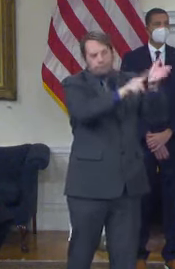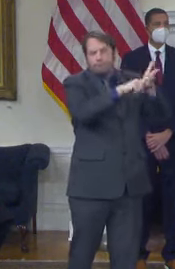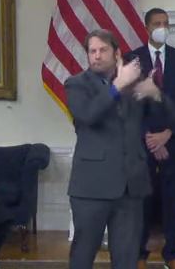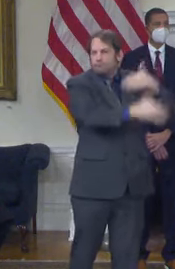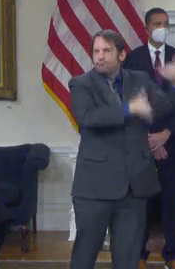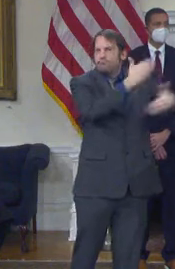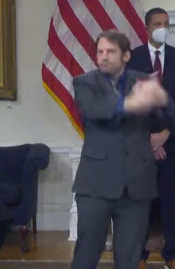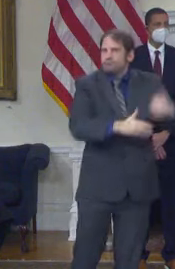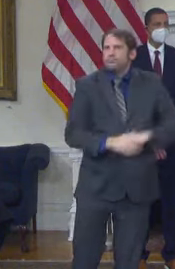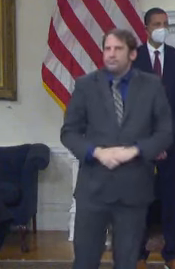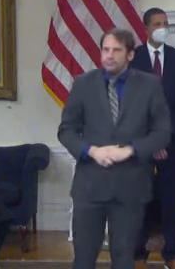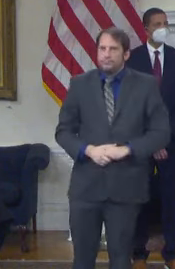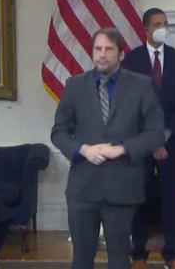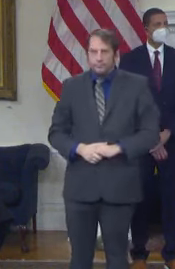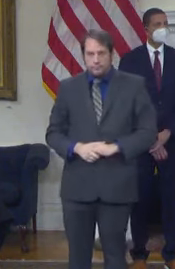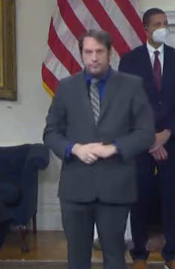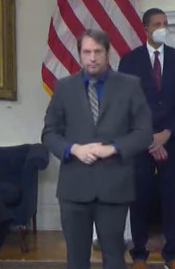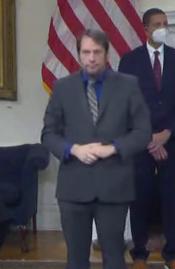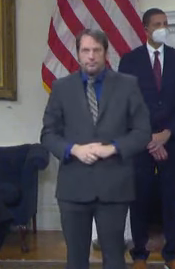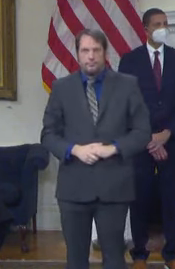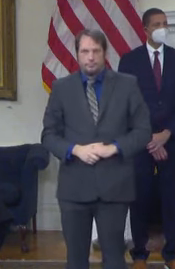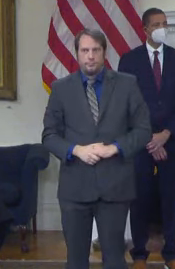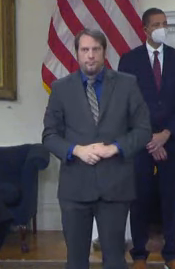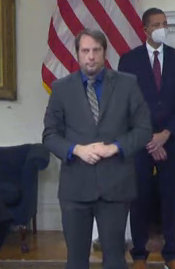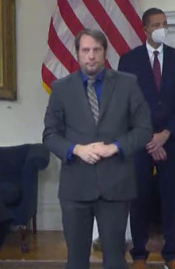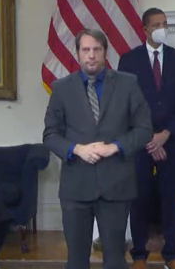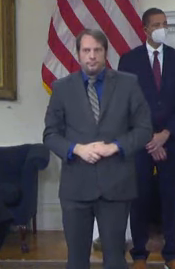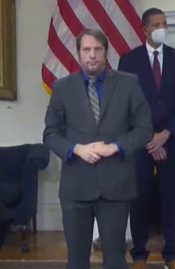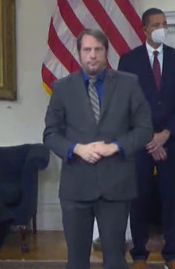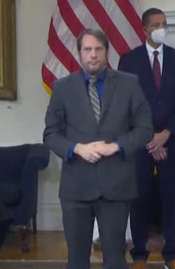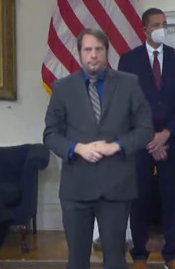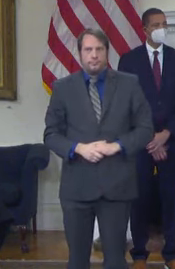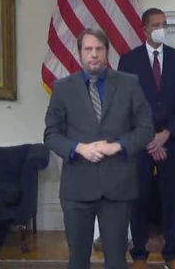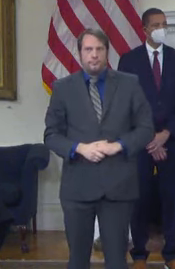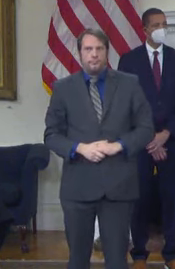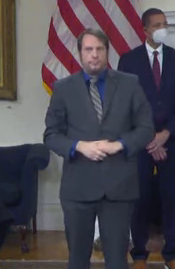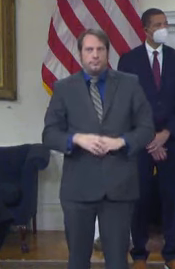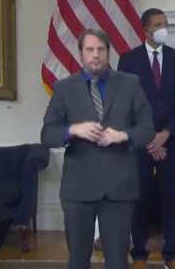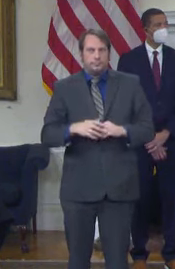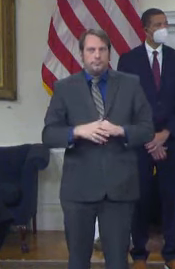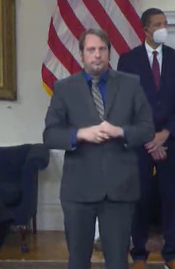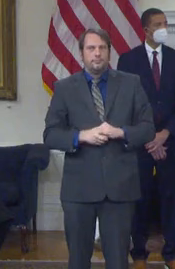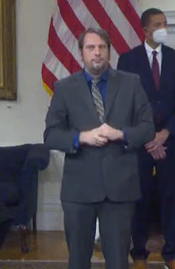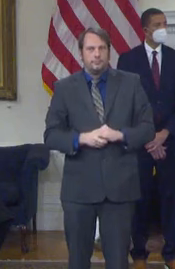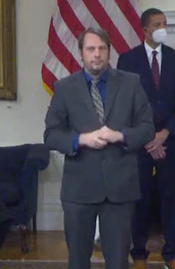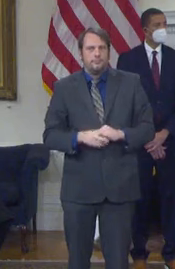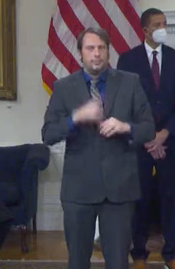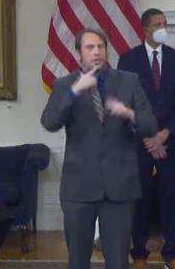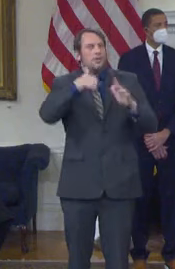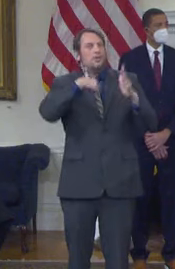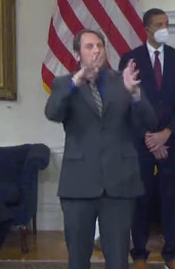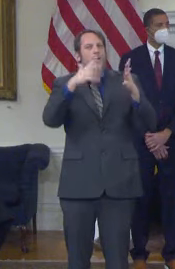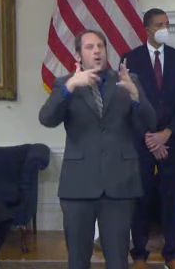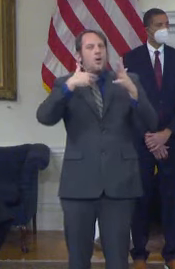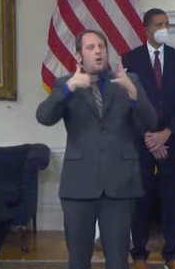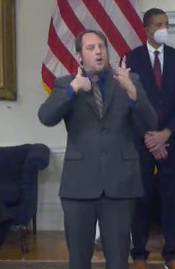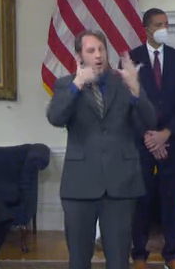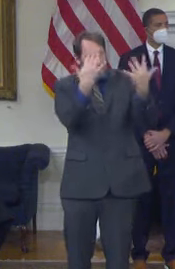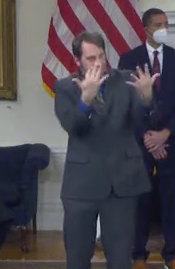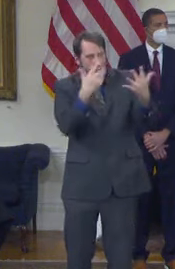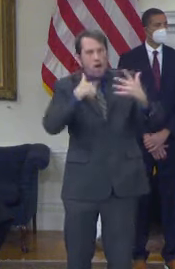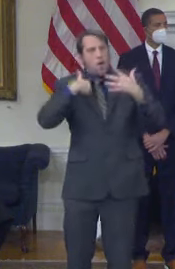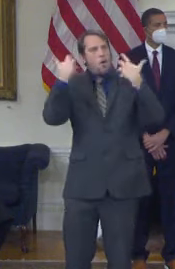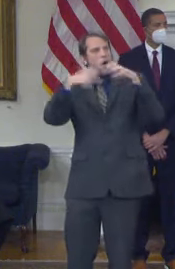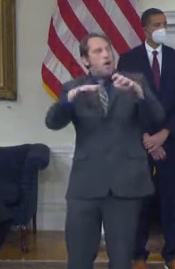know, try to flip everything back on too fast, you run into the same problems they've had in states across the country, like Texas, where you lose hundreds of millions of dollars and people's